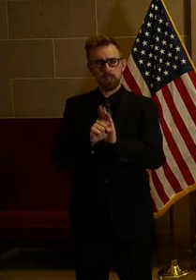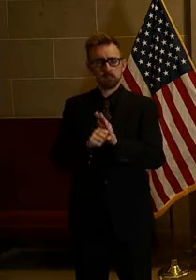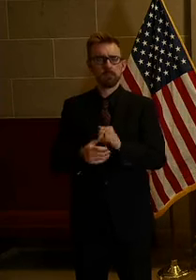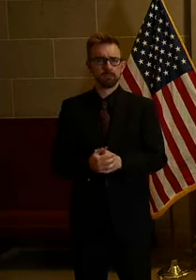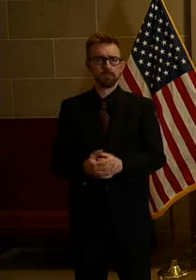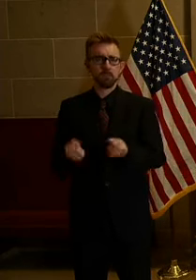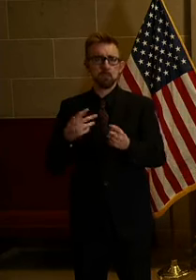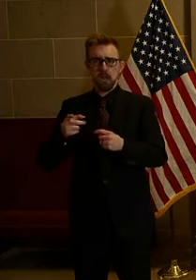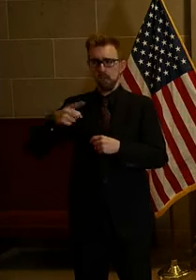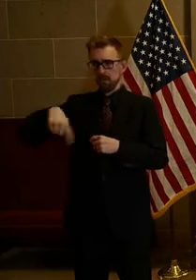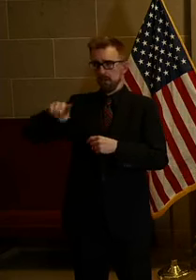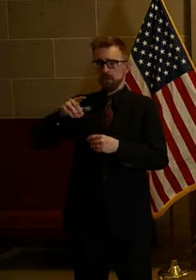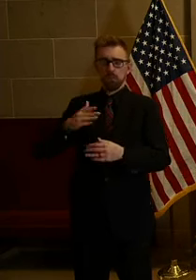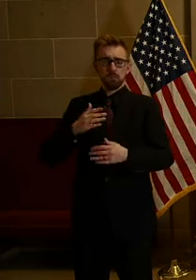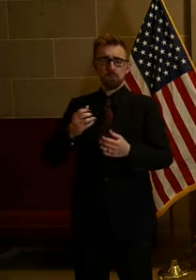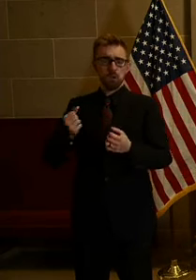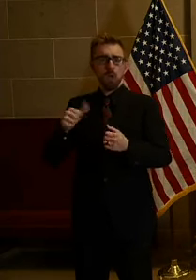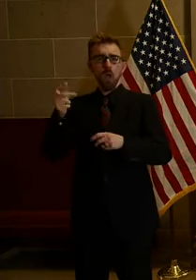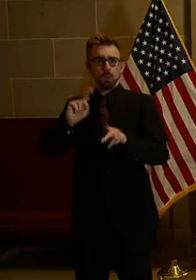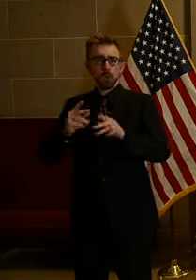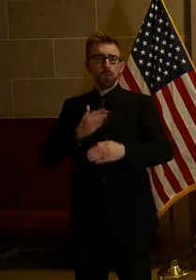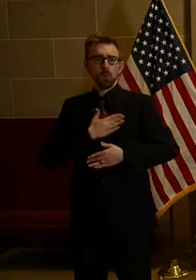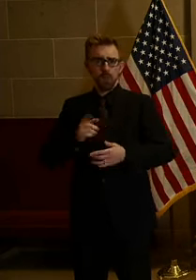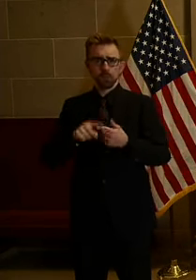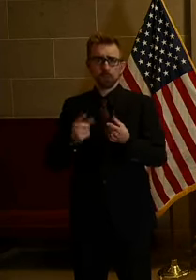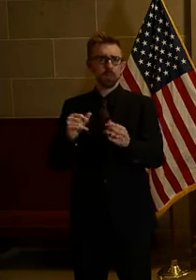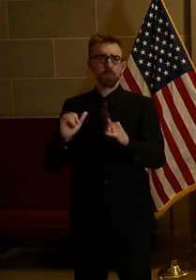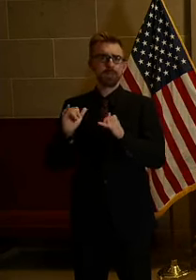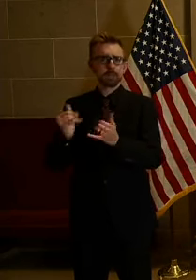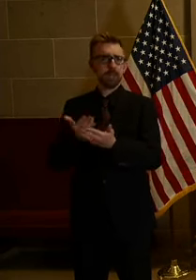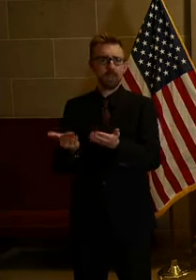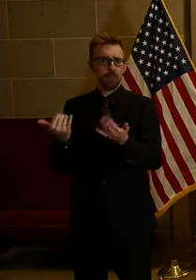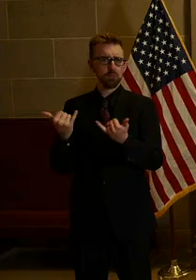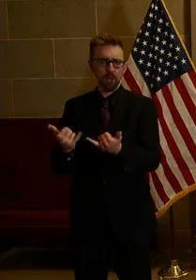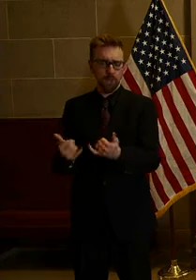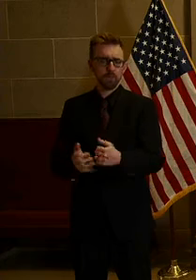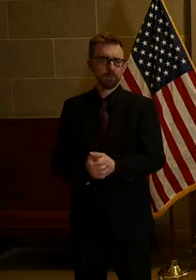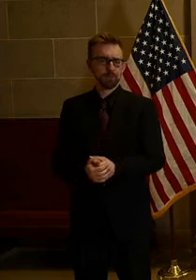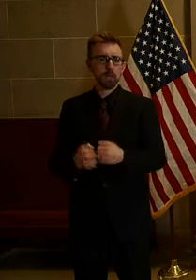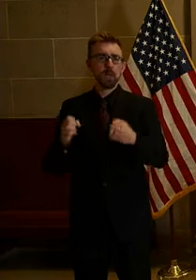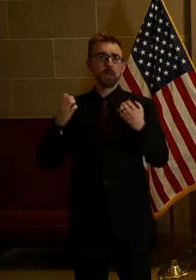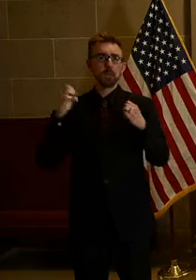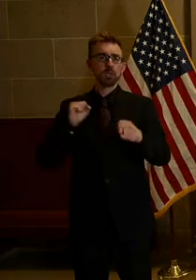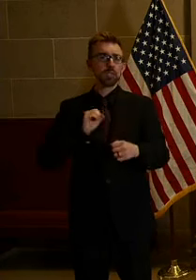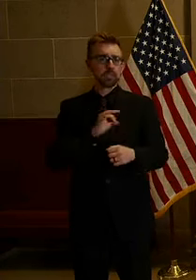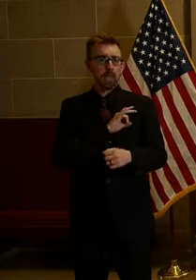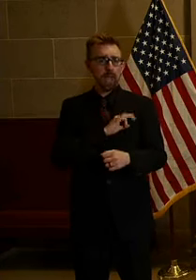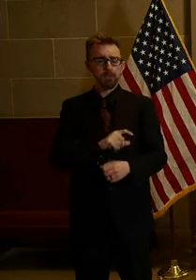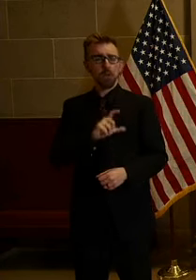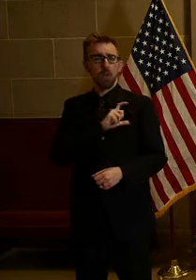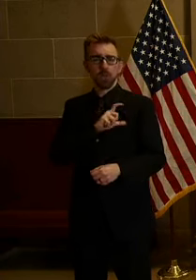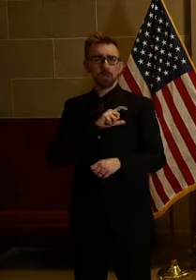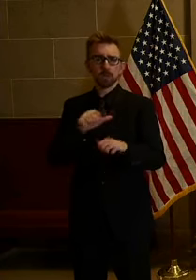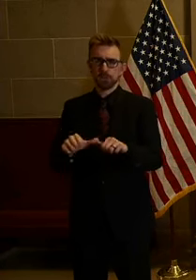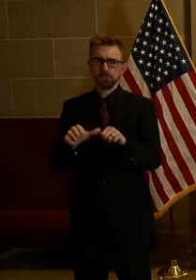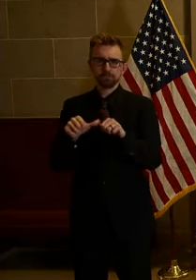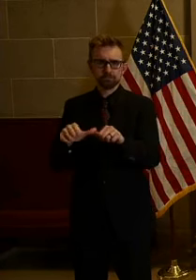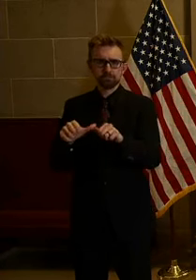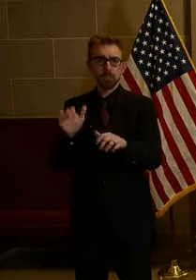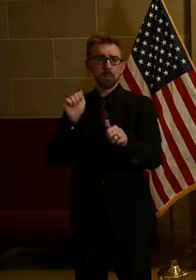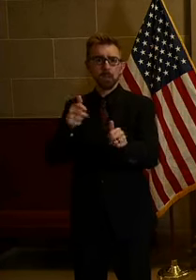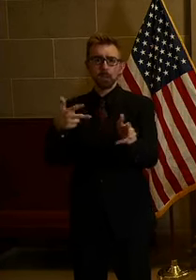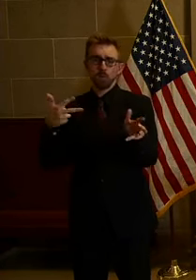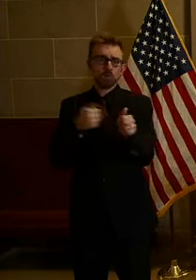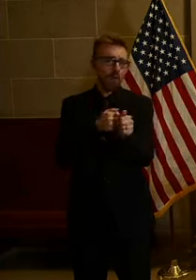willing to step forward to do the right thing right now. Our emergency personnel out there every day, law enforcement goes on. Wrecks are going to happen.